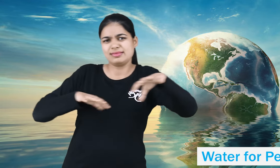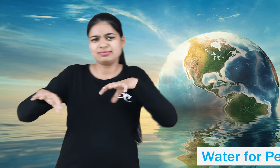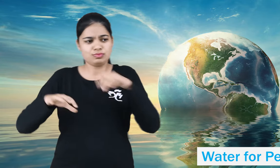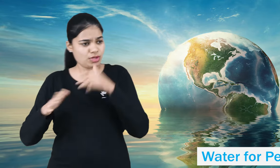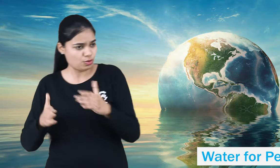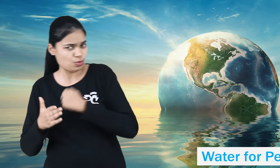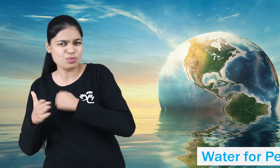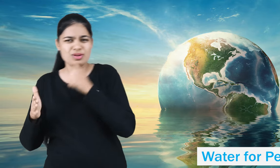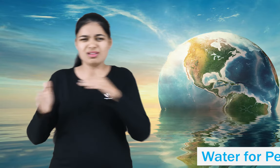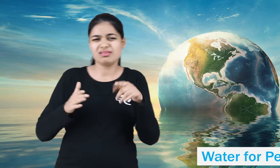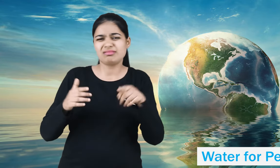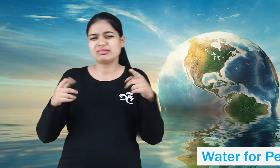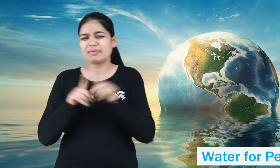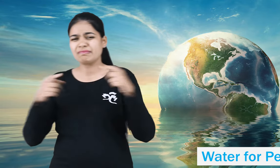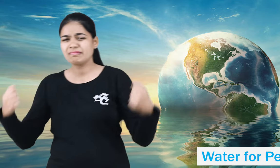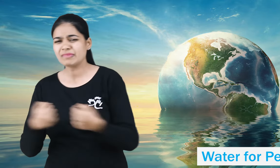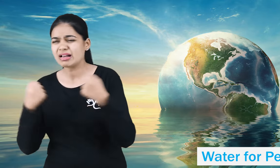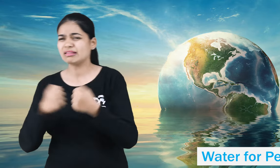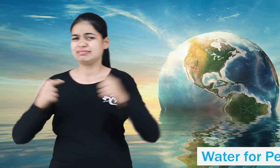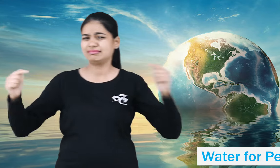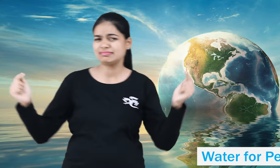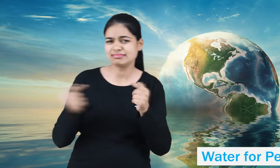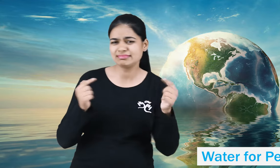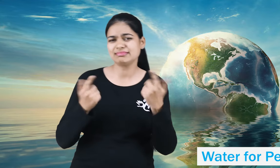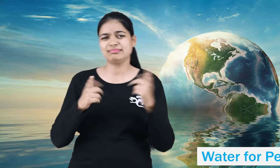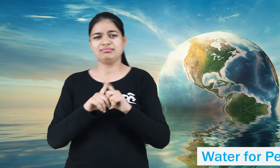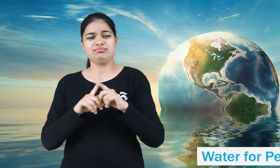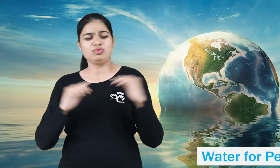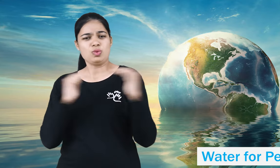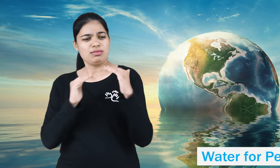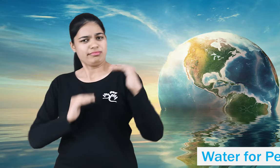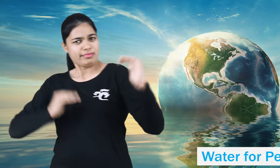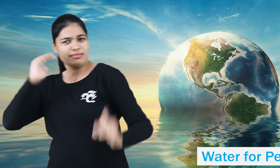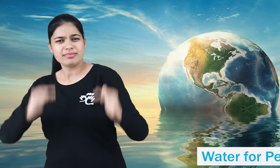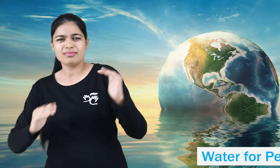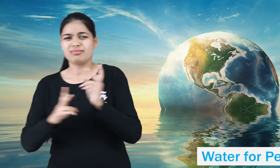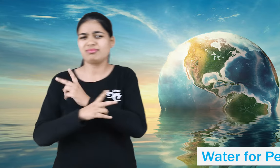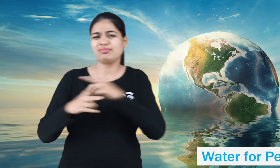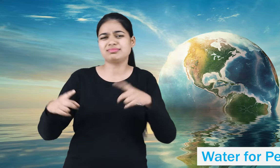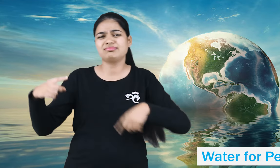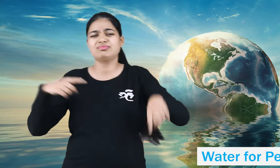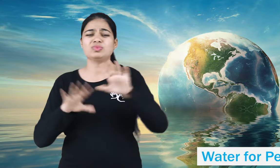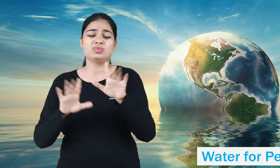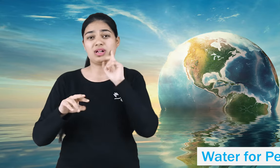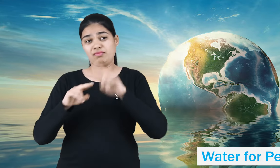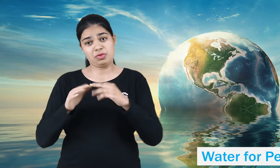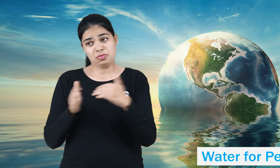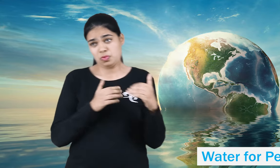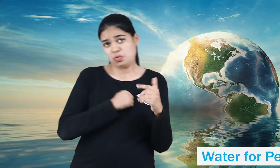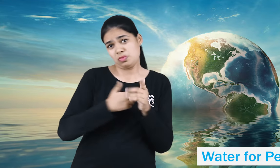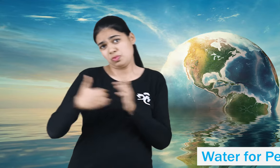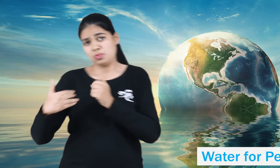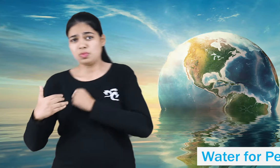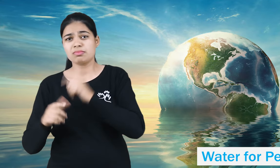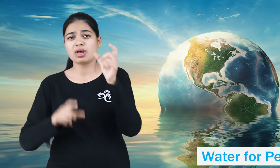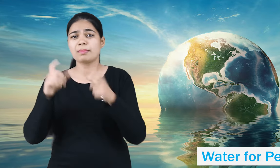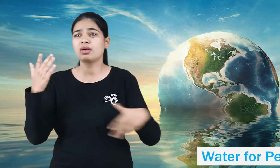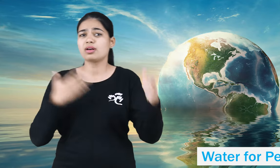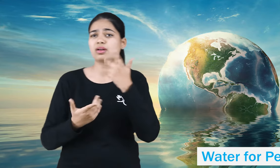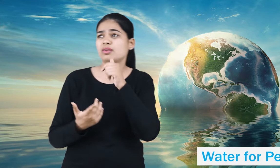creating a conflict. Due to this, we are facing devastating suffrage and this theme emphasizes on unity around